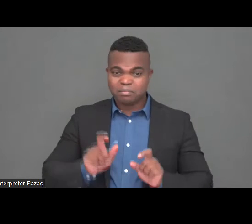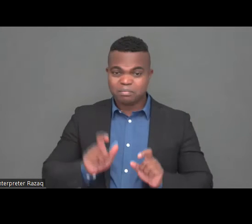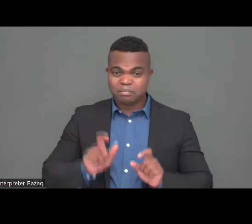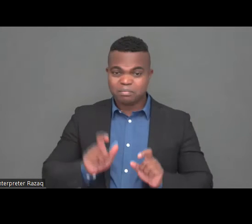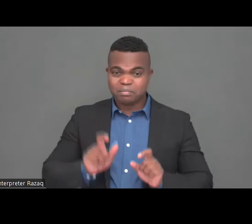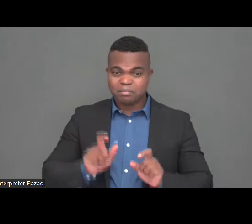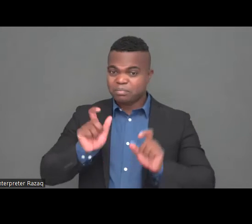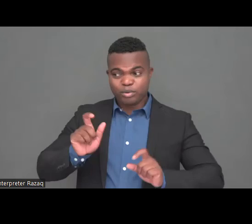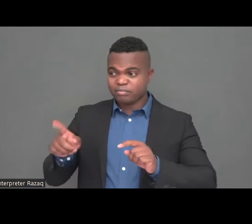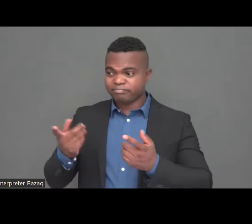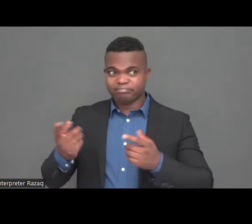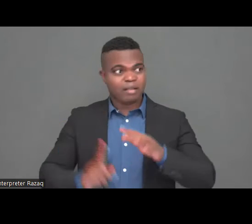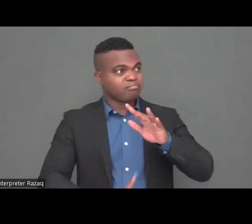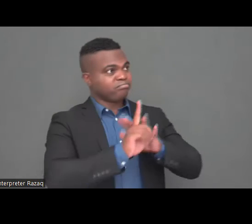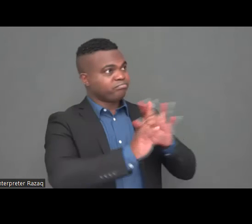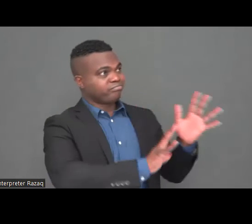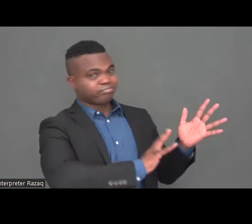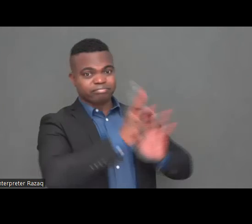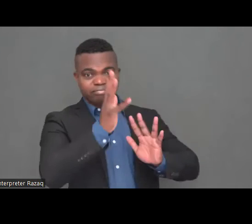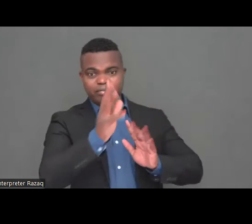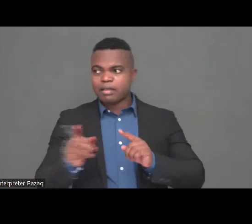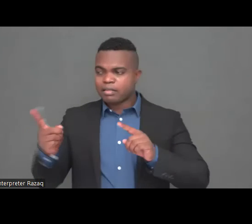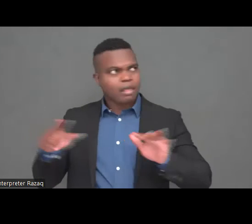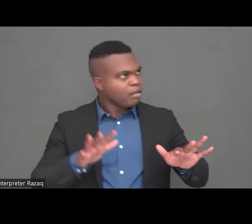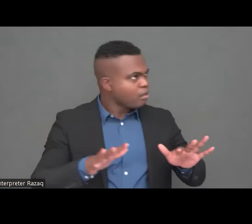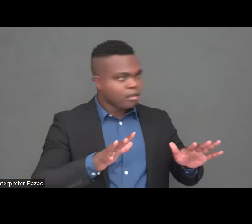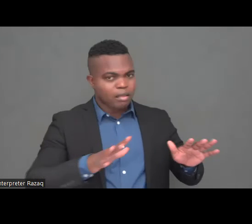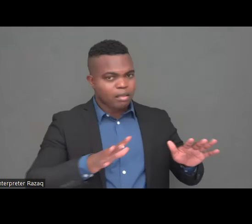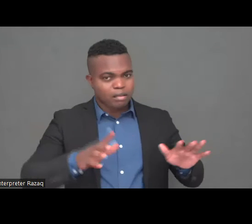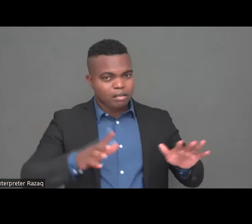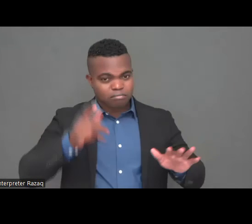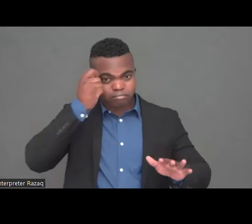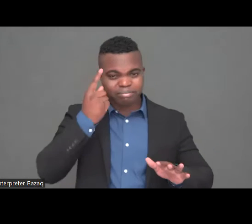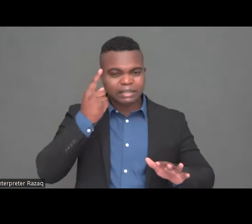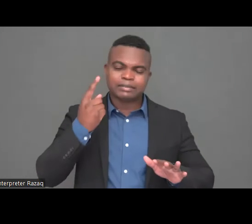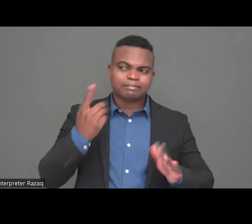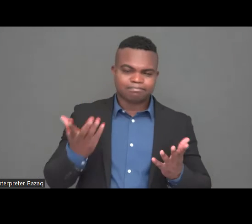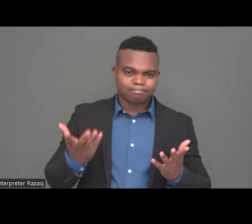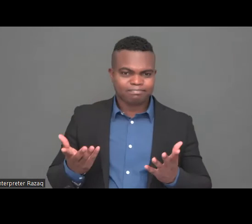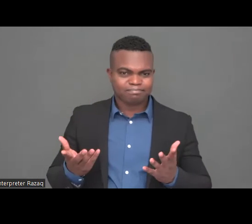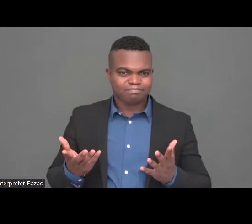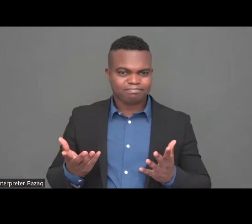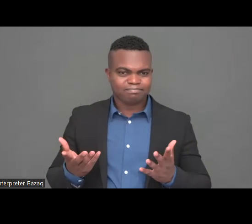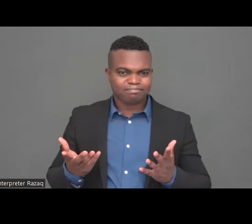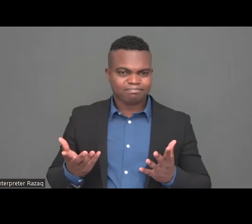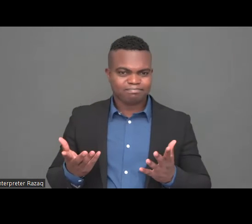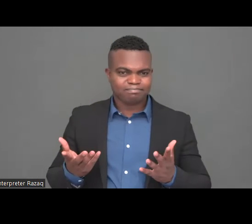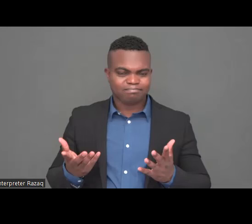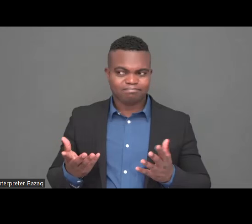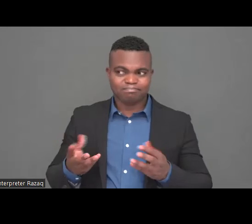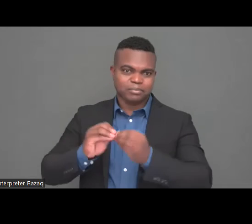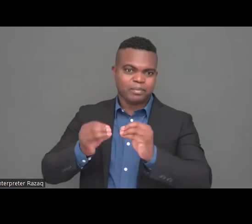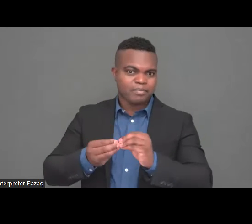aggression, this concerns of the parents give rise to